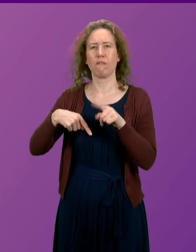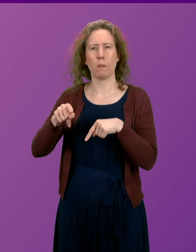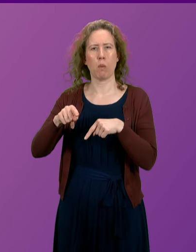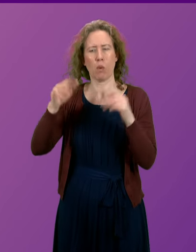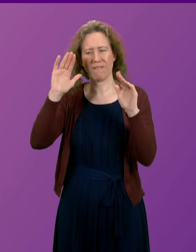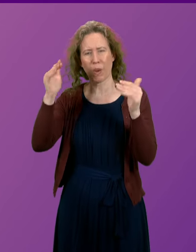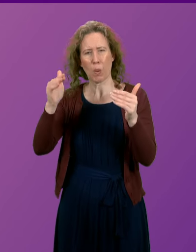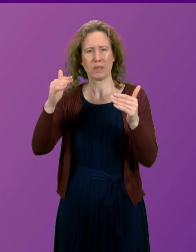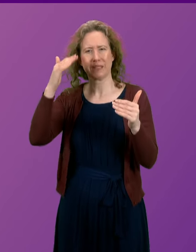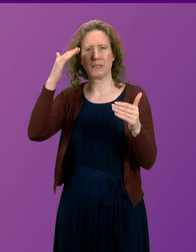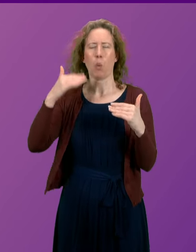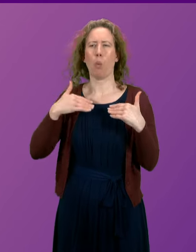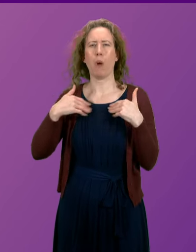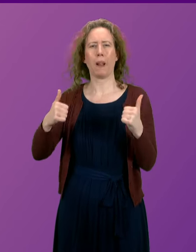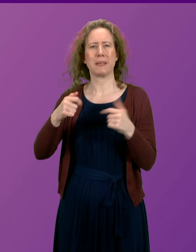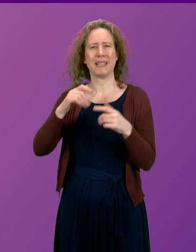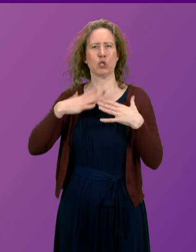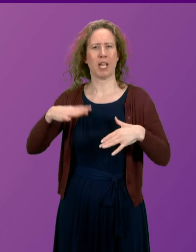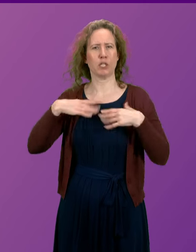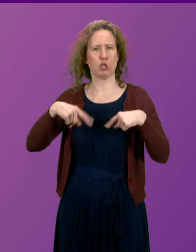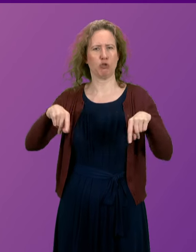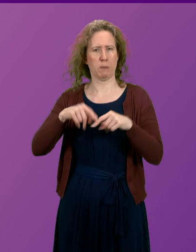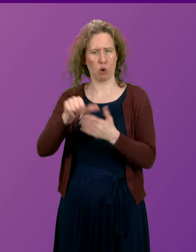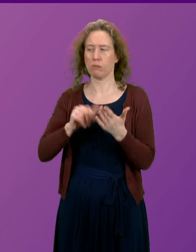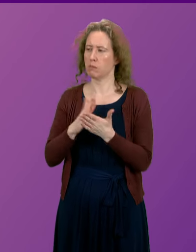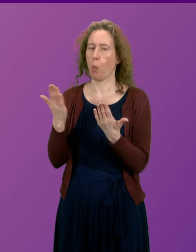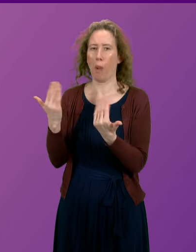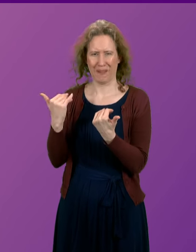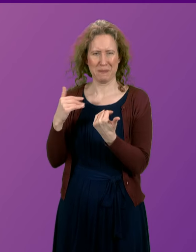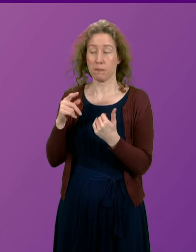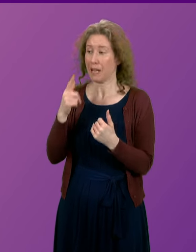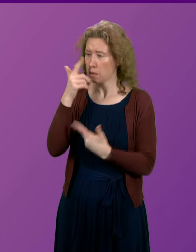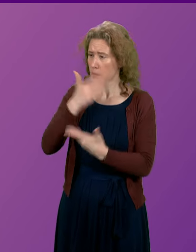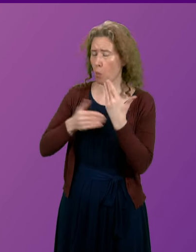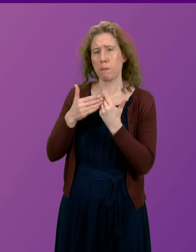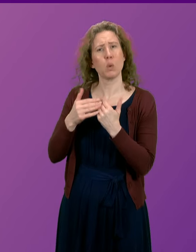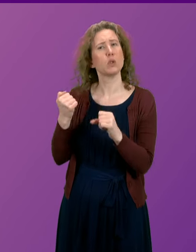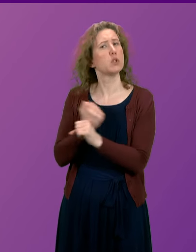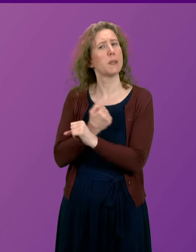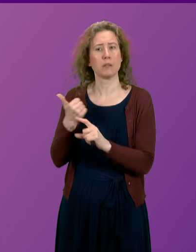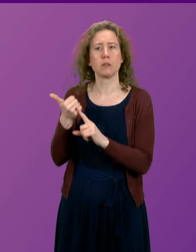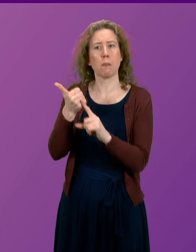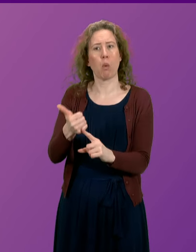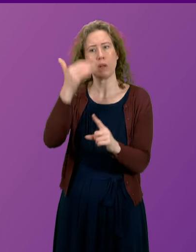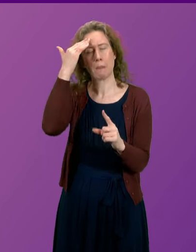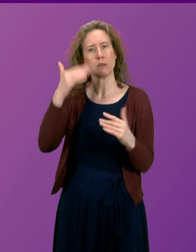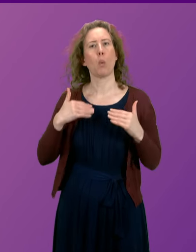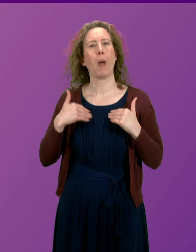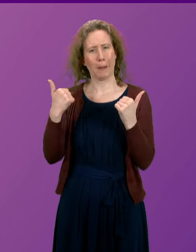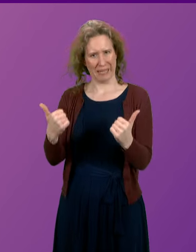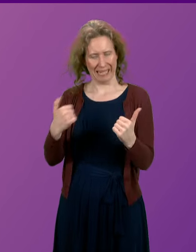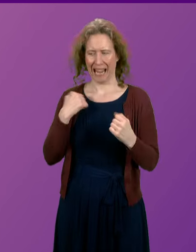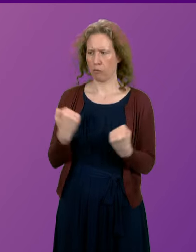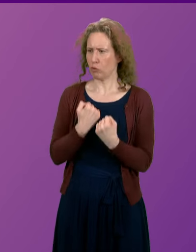wellbeing changing room programme is very welcome. Can the First Minister say what other steps the Government is taking to support mental wellbeing and